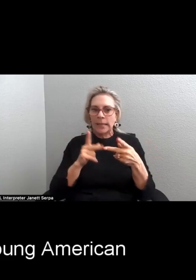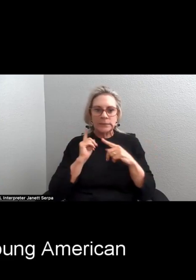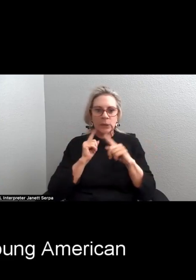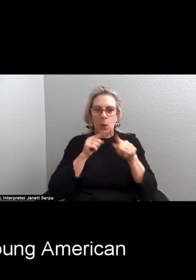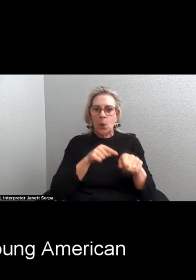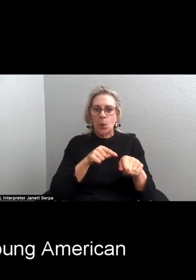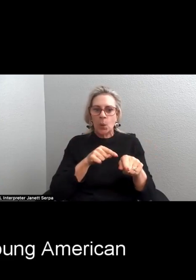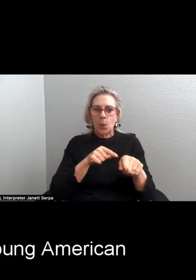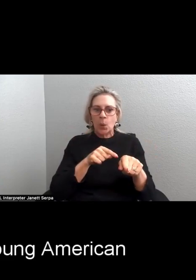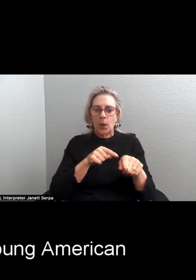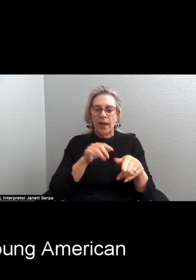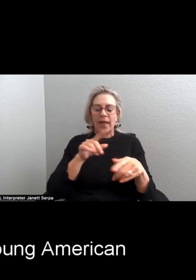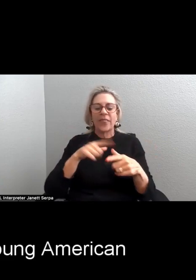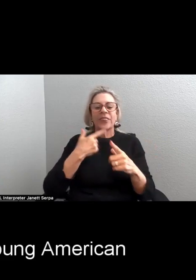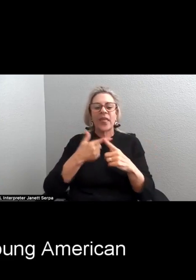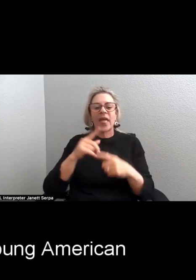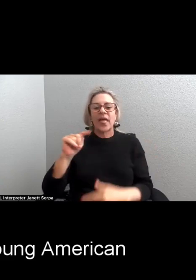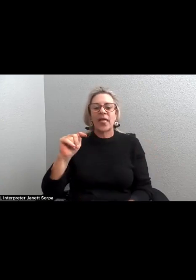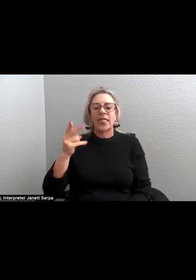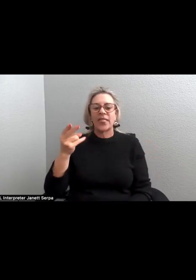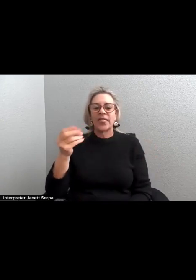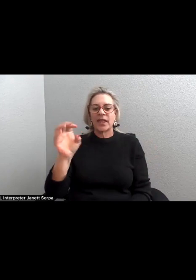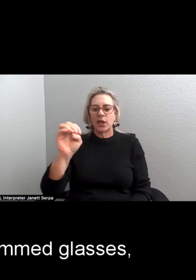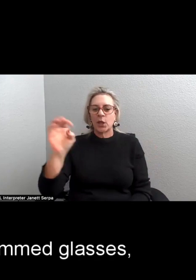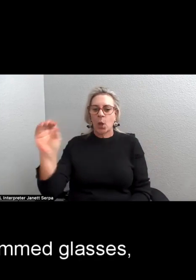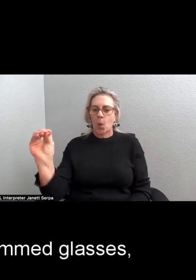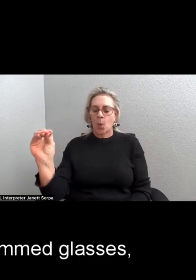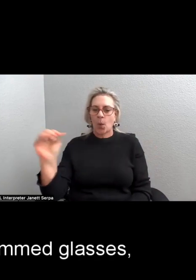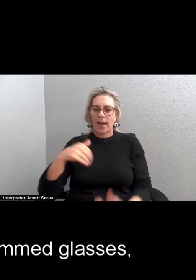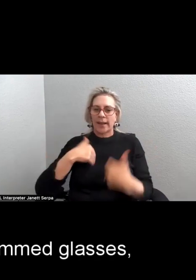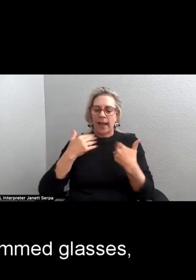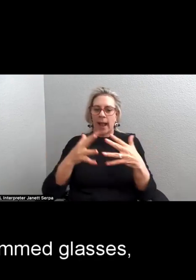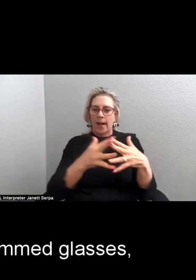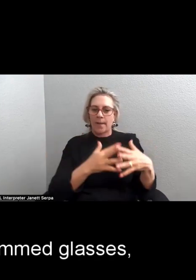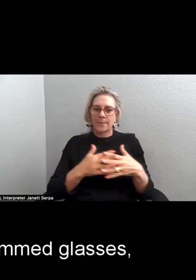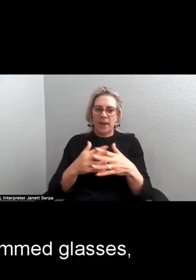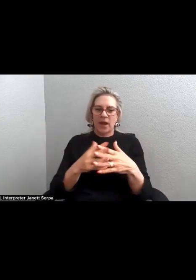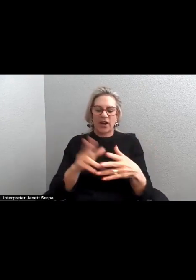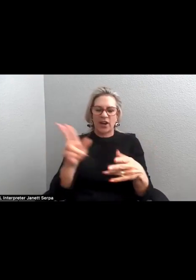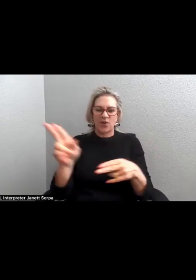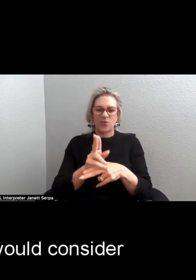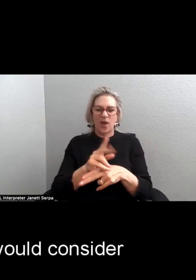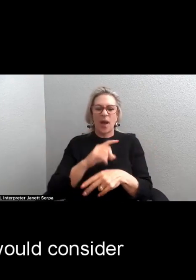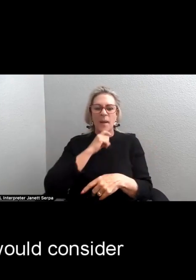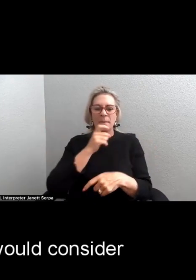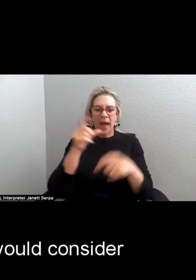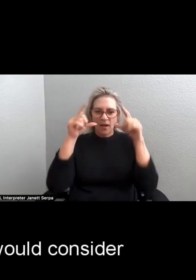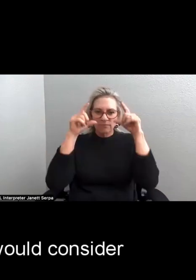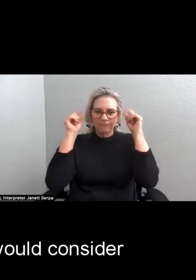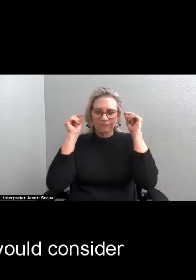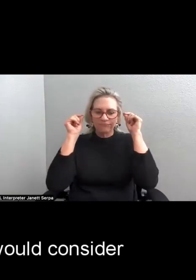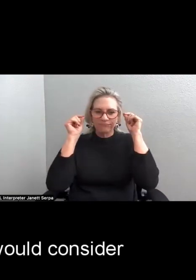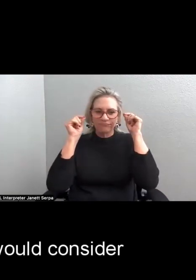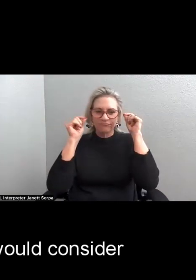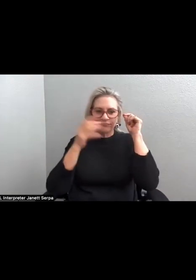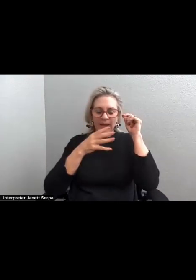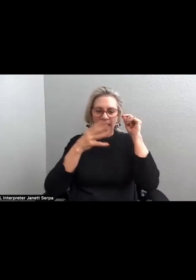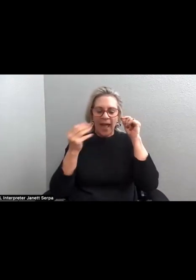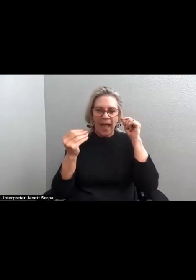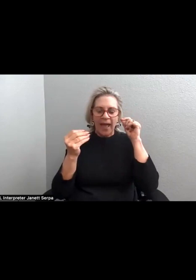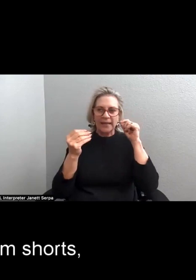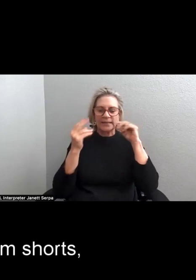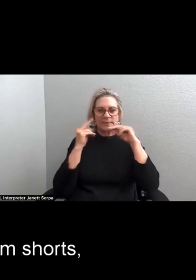that Theo, a young American, wearing metal-rimmed glasses, and what she would consider